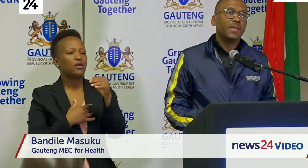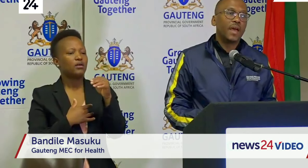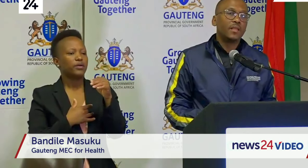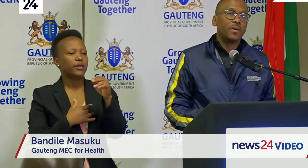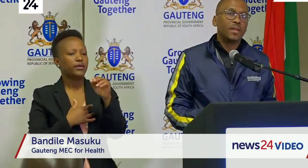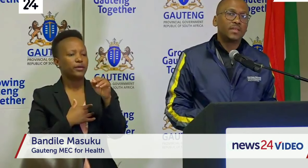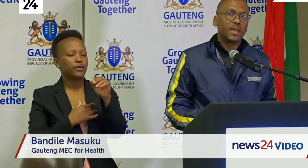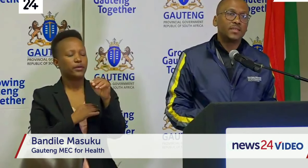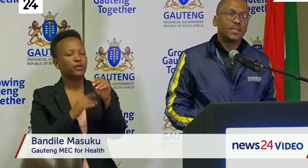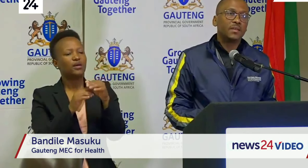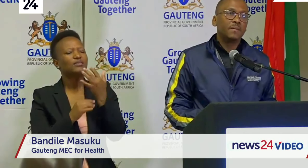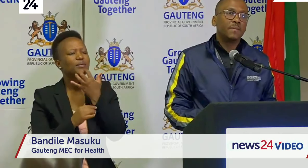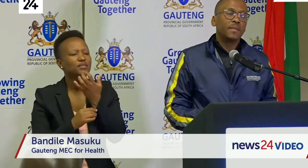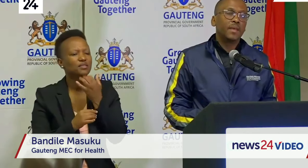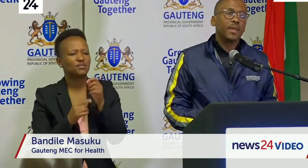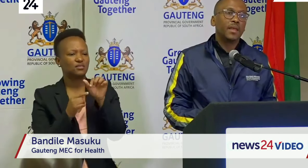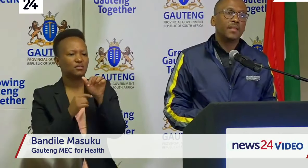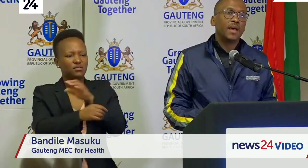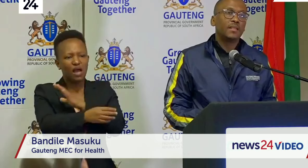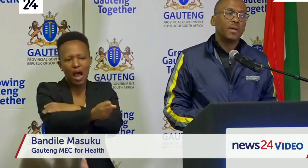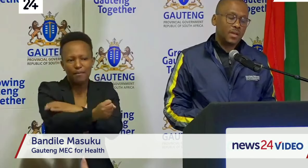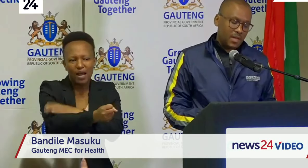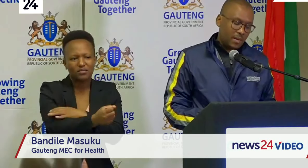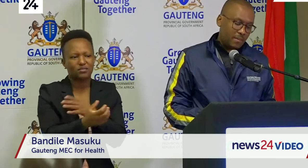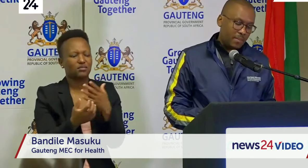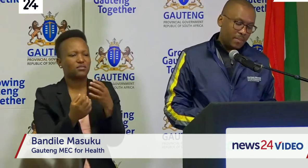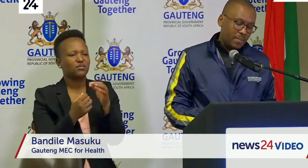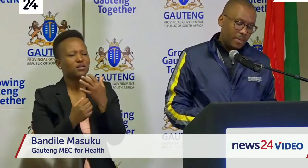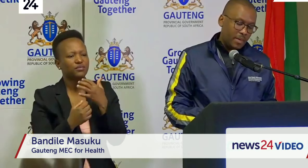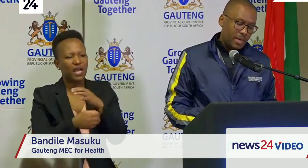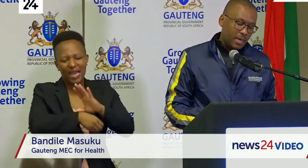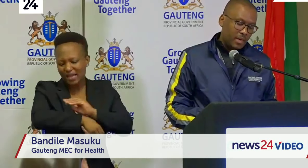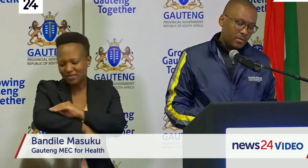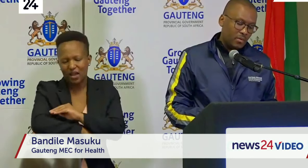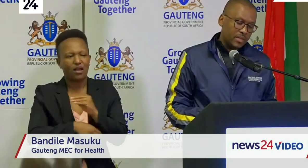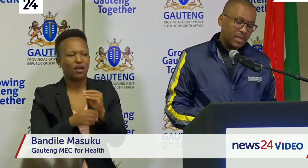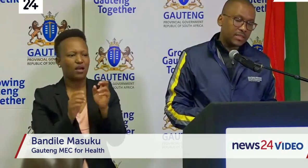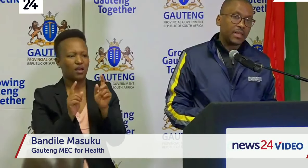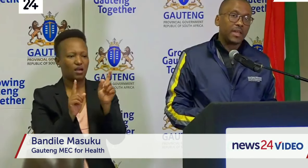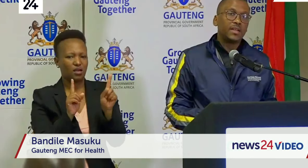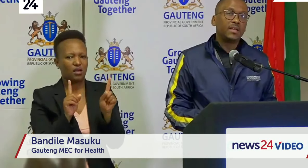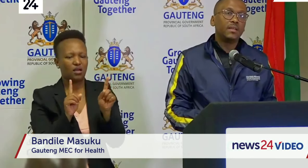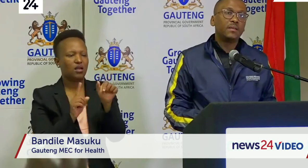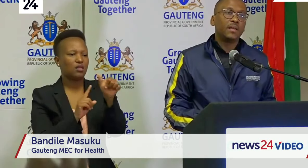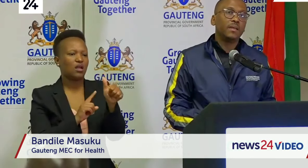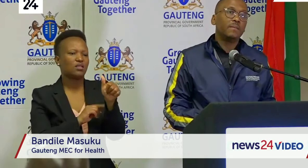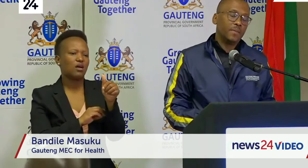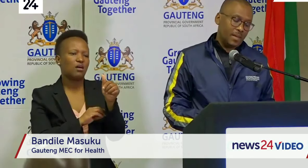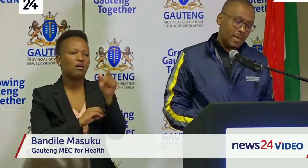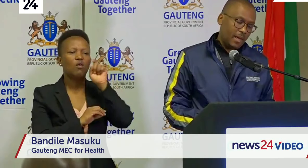the other one had cancer the other one was just an elderly